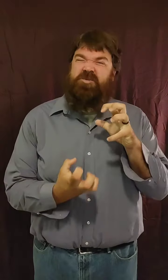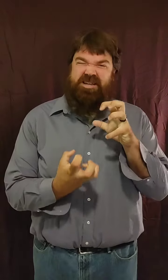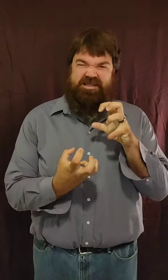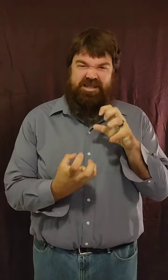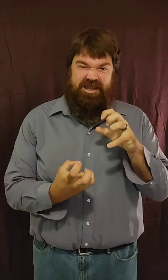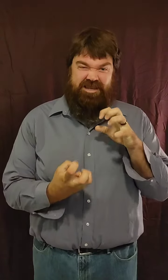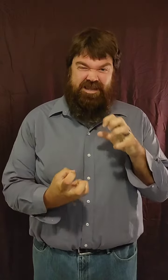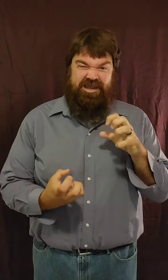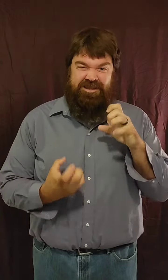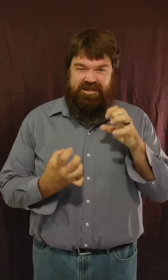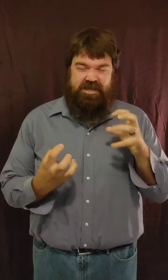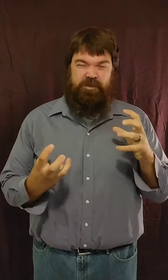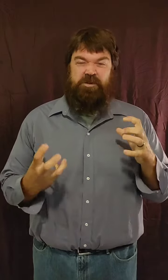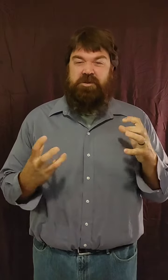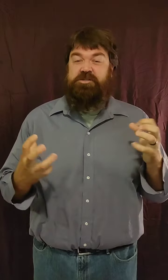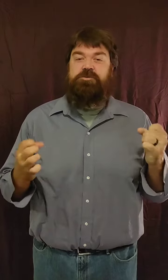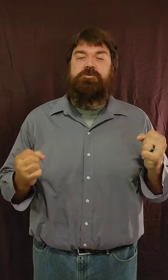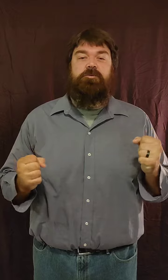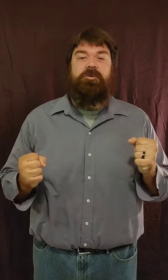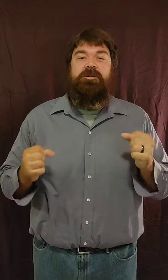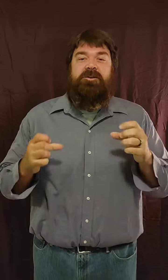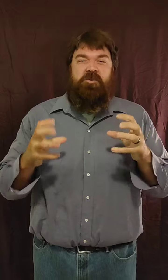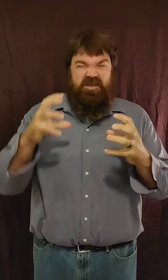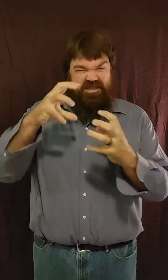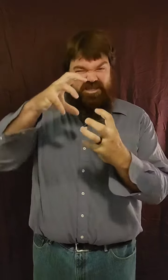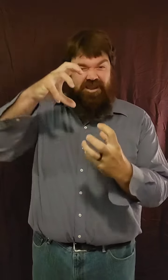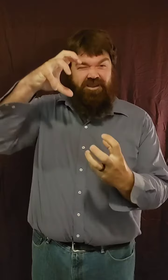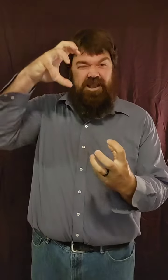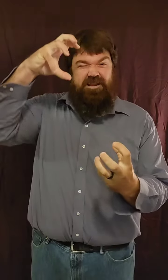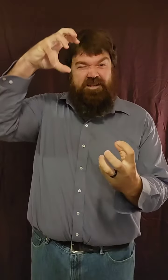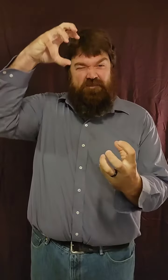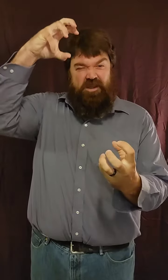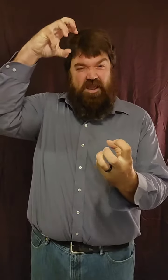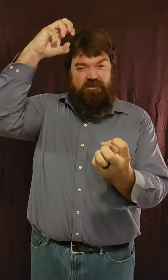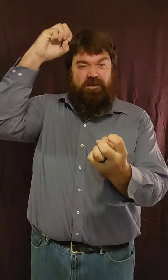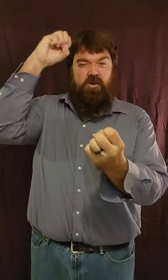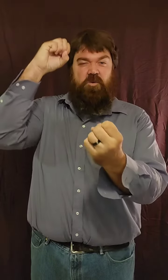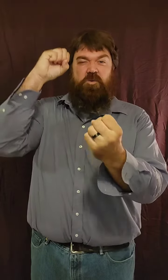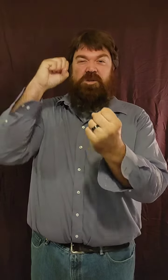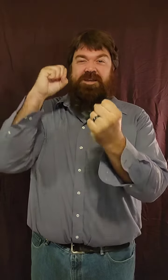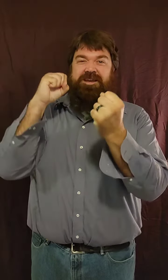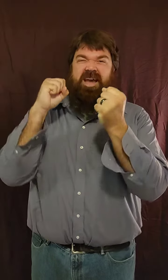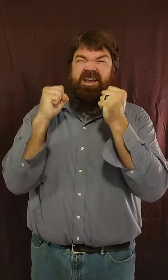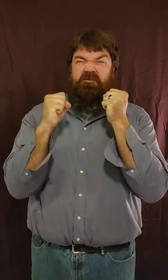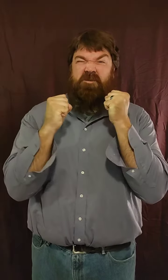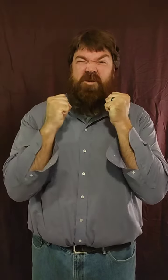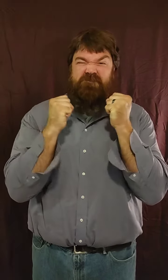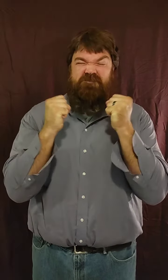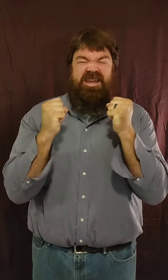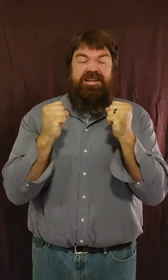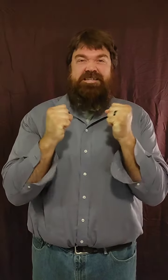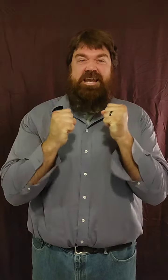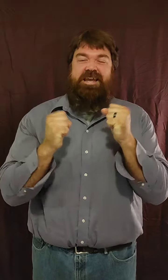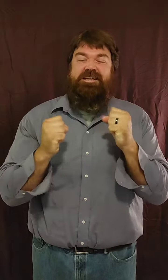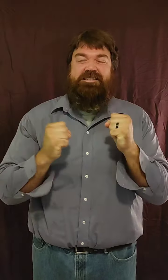weakest link. That's absolutely true. With this chain I can lift a heavy load. I can perform many tasks.